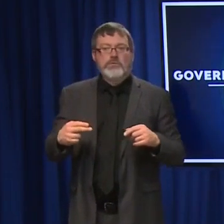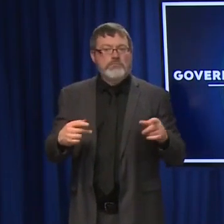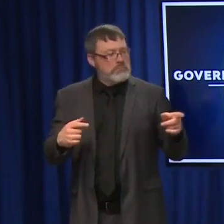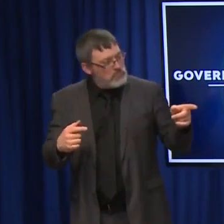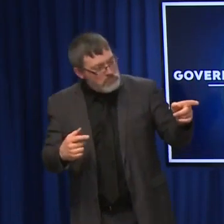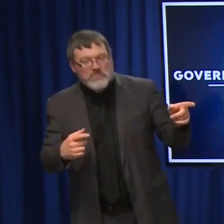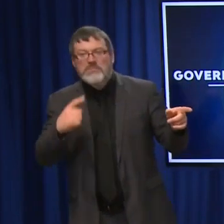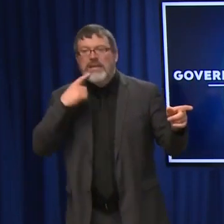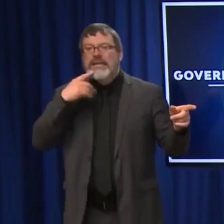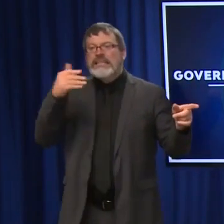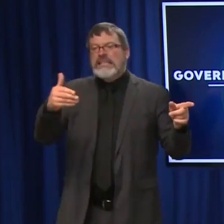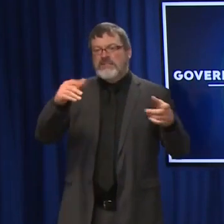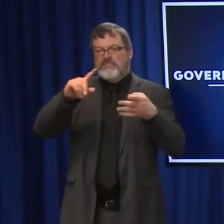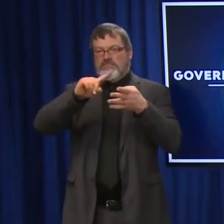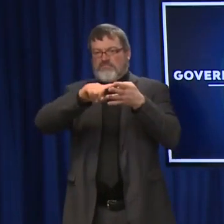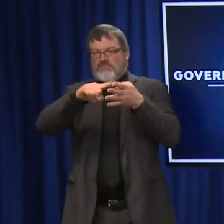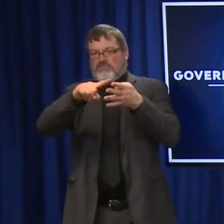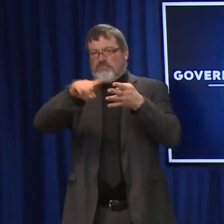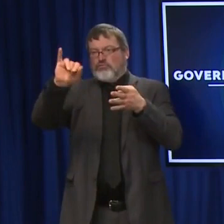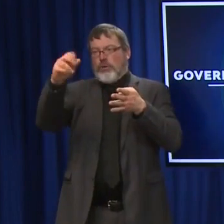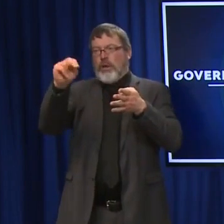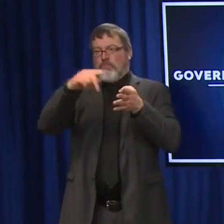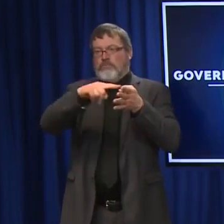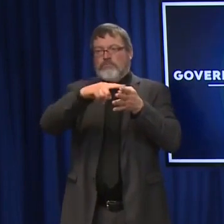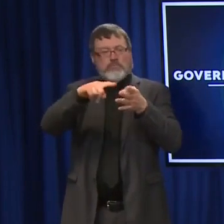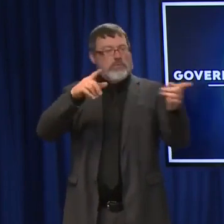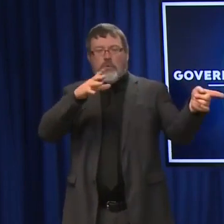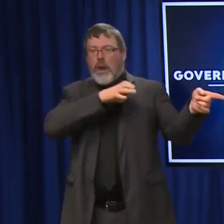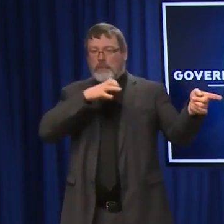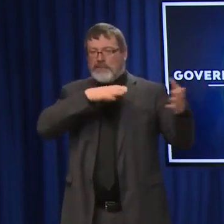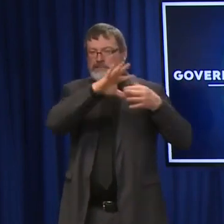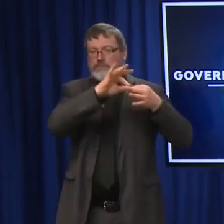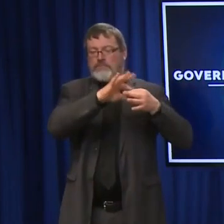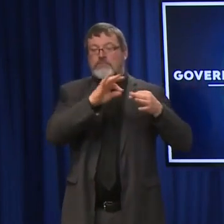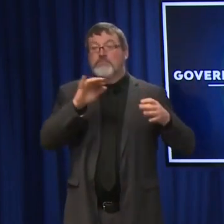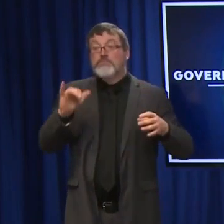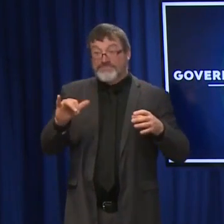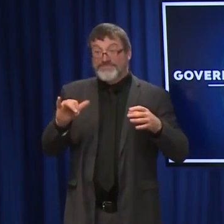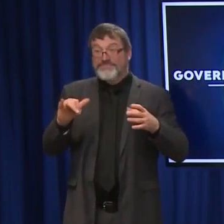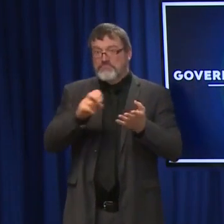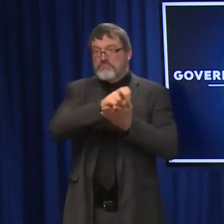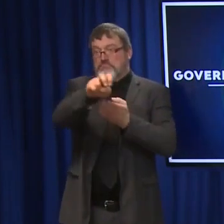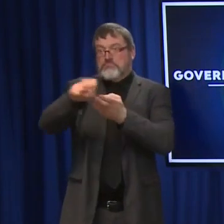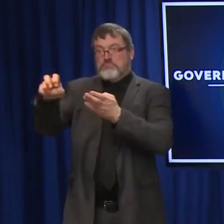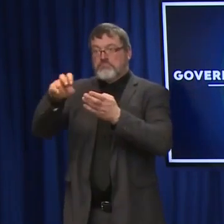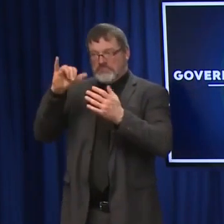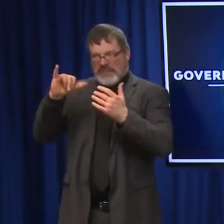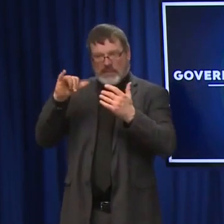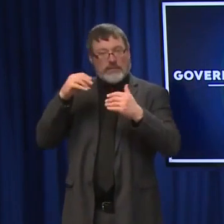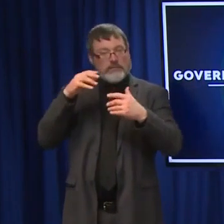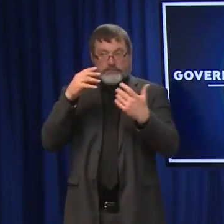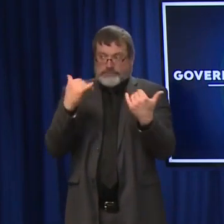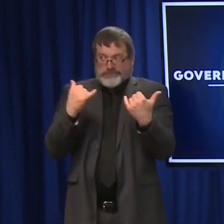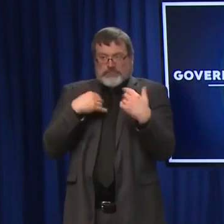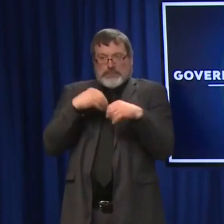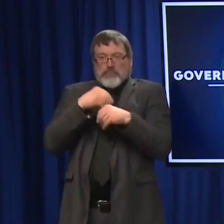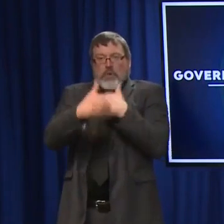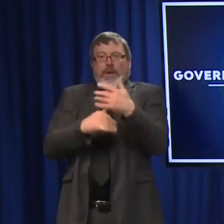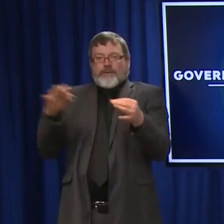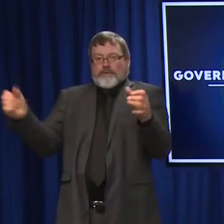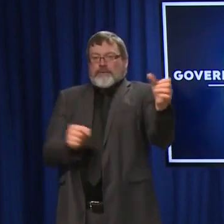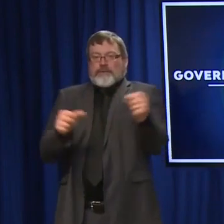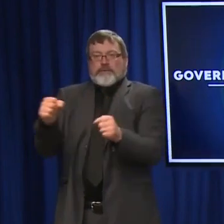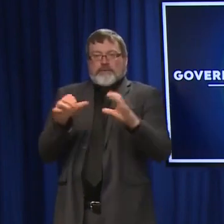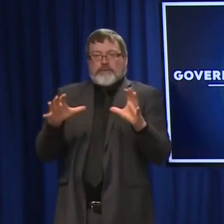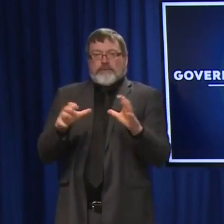January. So, yeah, just a few weeks out, hopefully, which is great. And that will be another part of the process. So, do we know with kids,